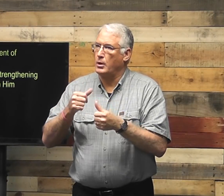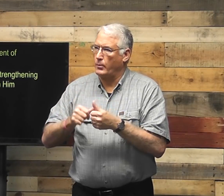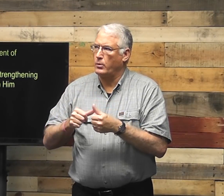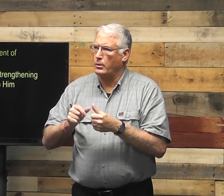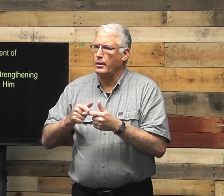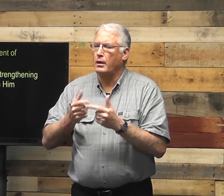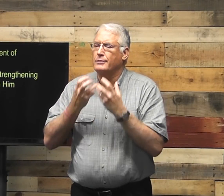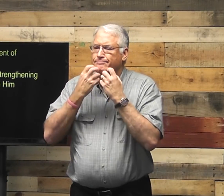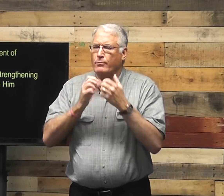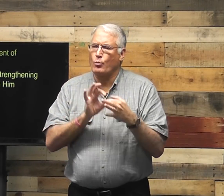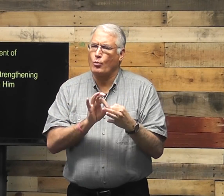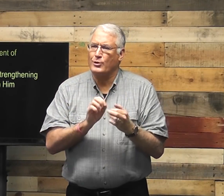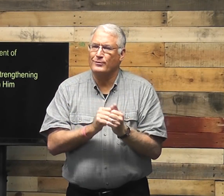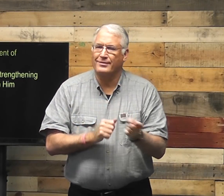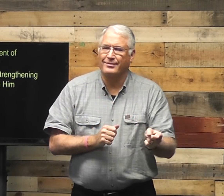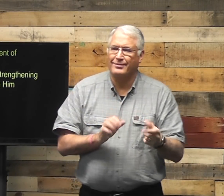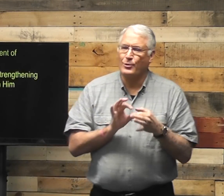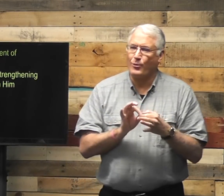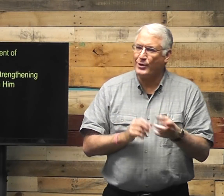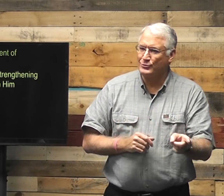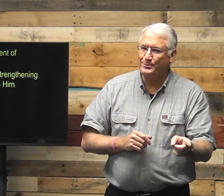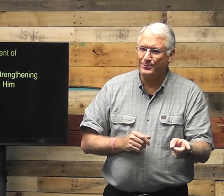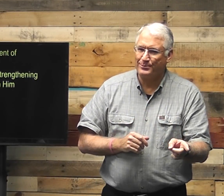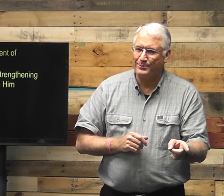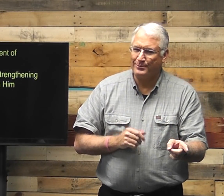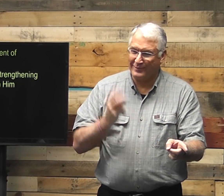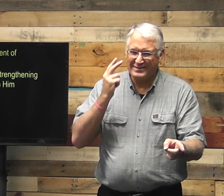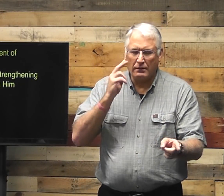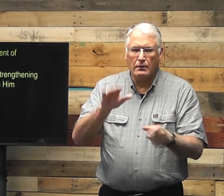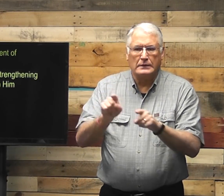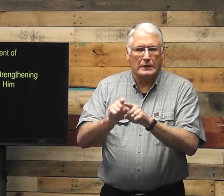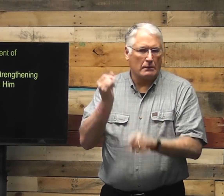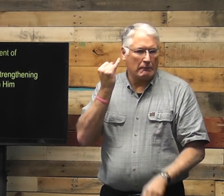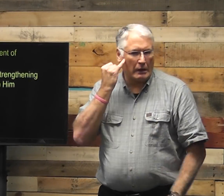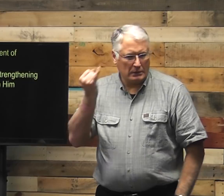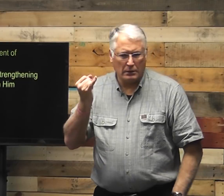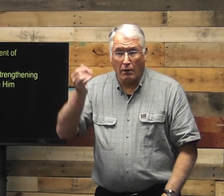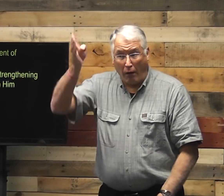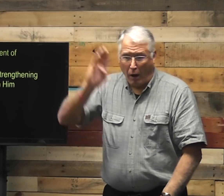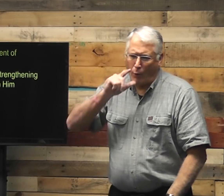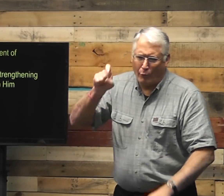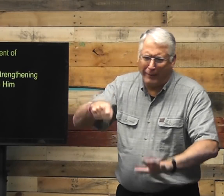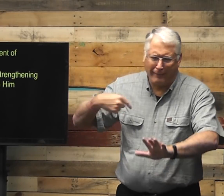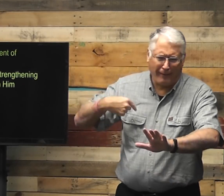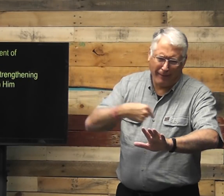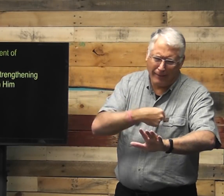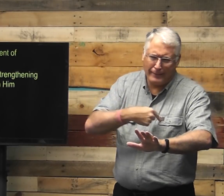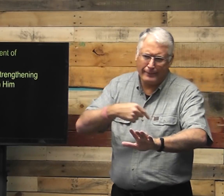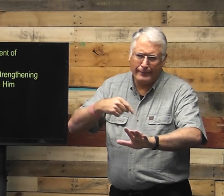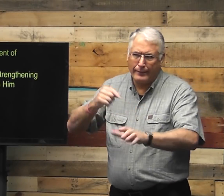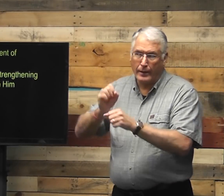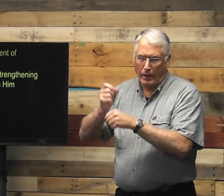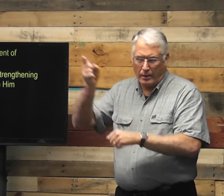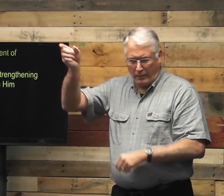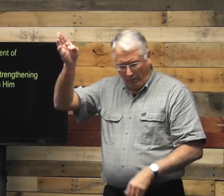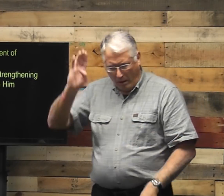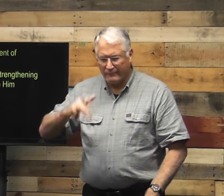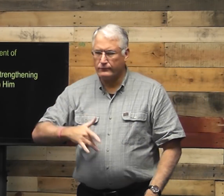us. And then we cherish our relationship with our spouse. Same idea. God doesn't need us to